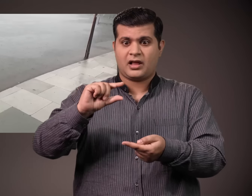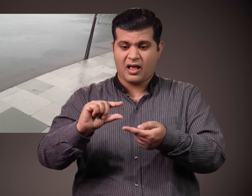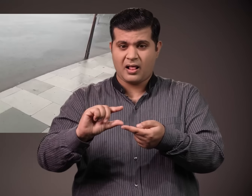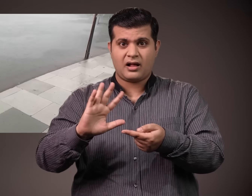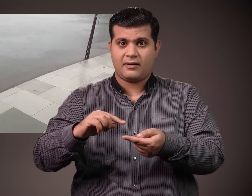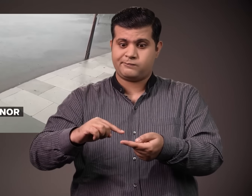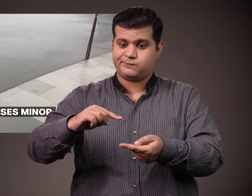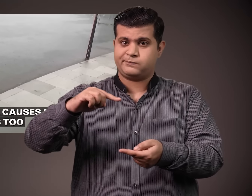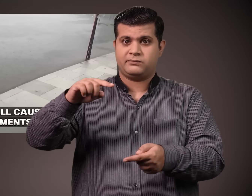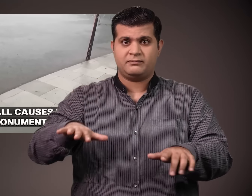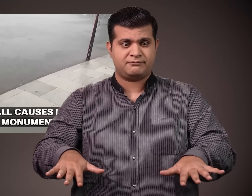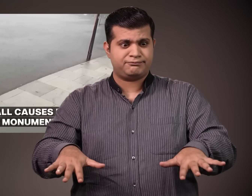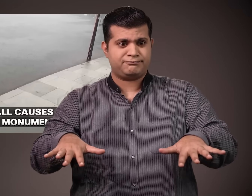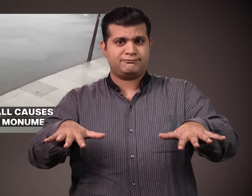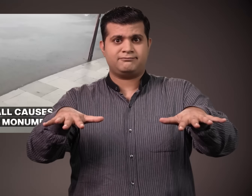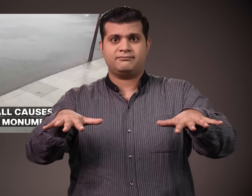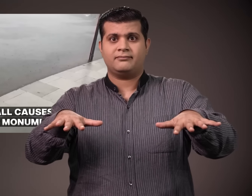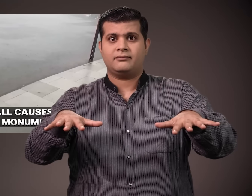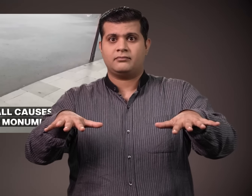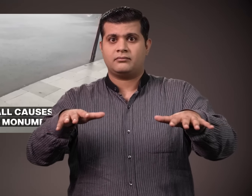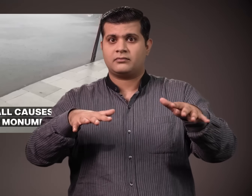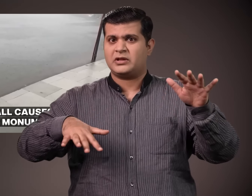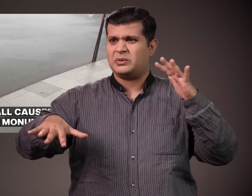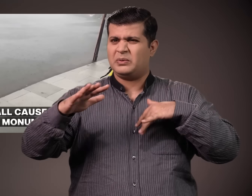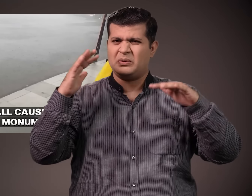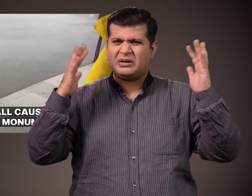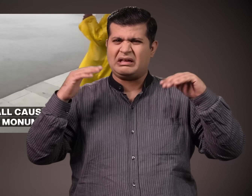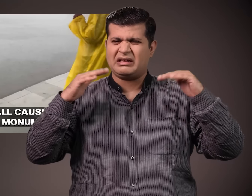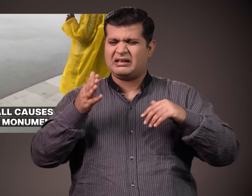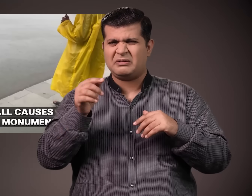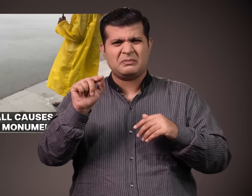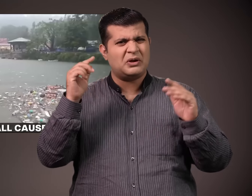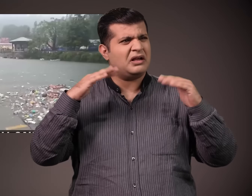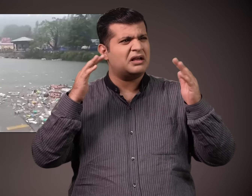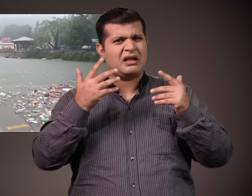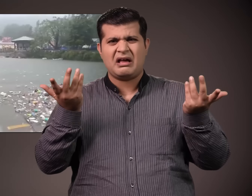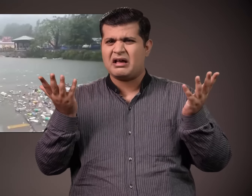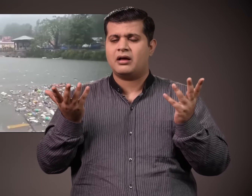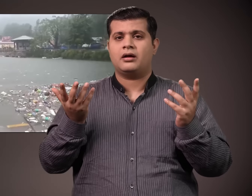hours causing severe water logging. Agra received heavy rainfall because